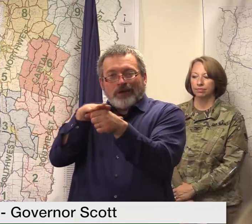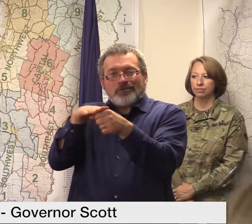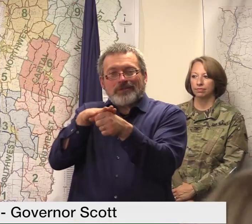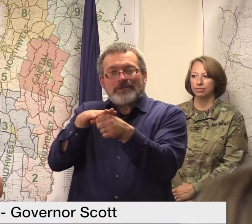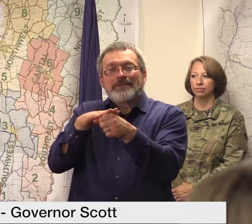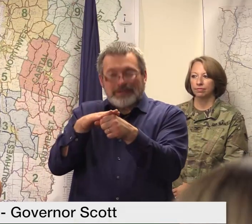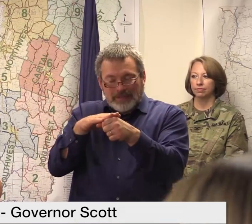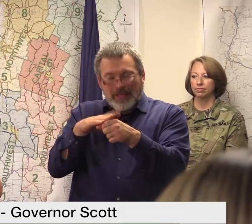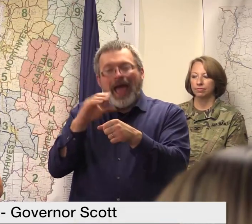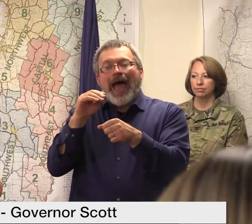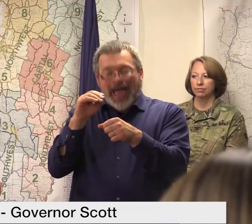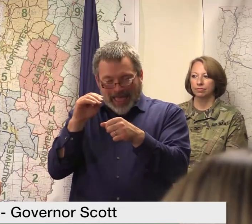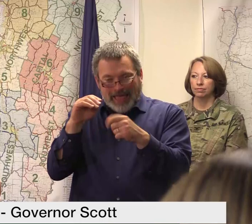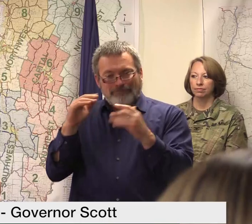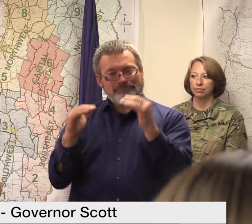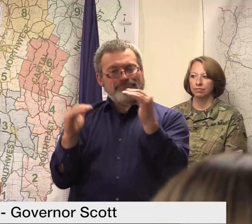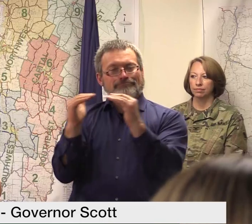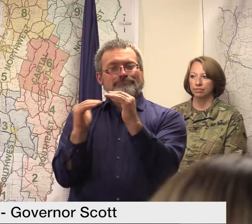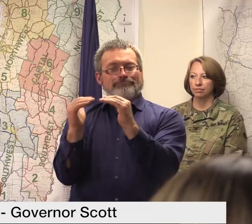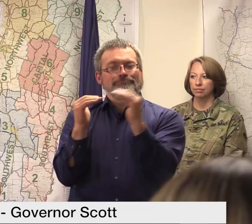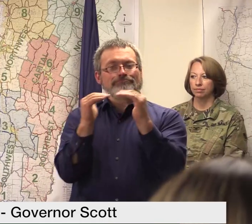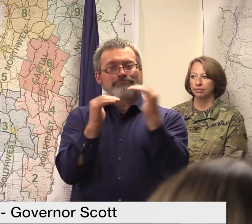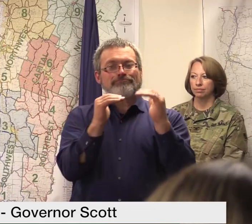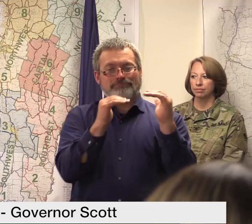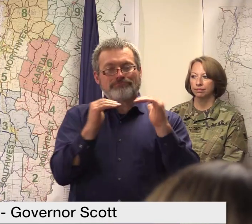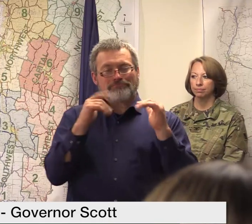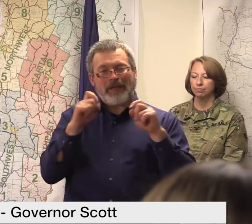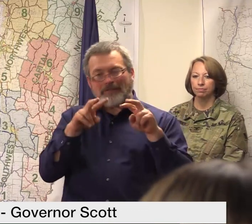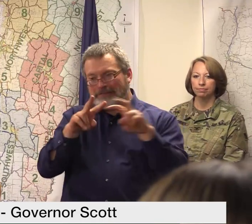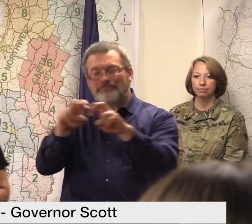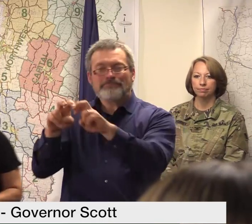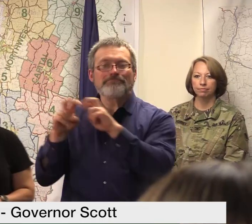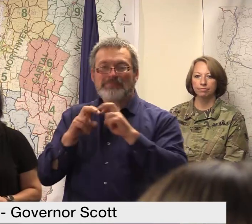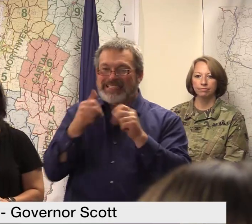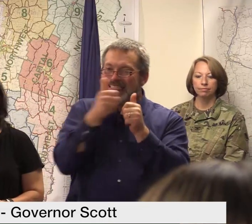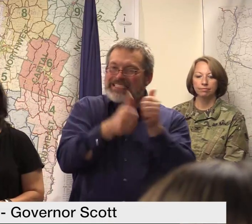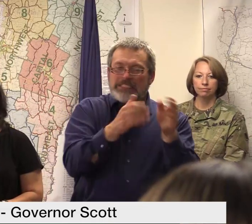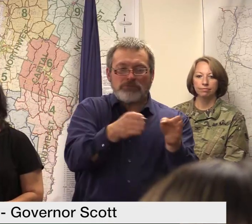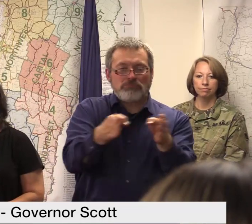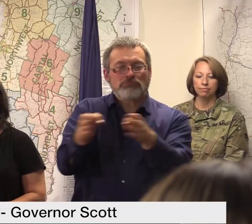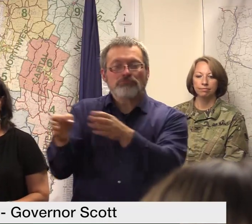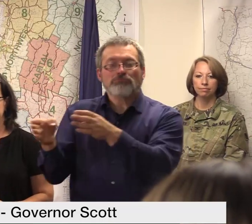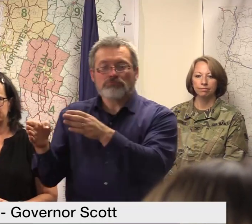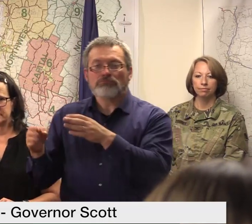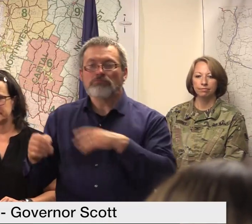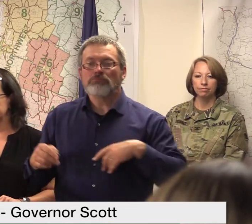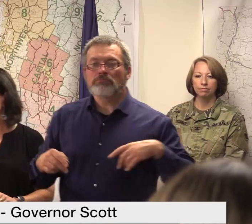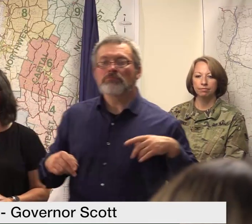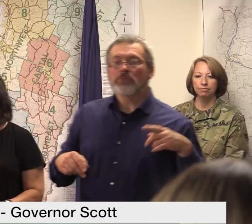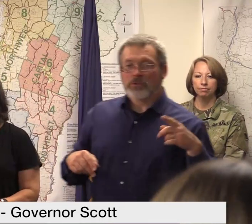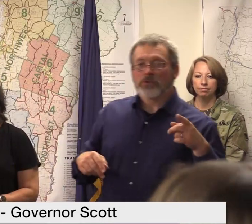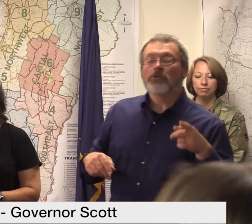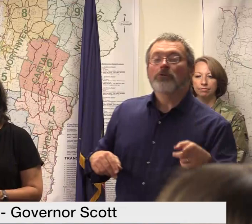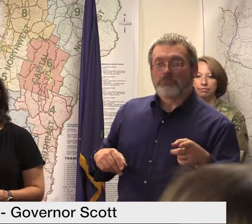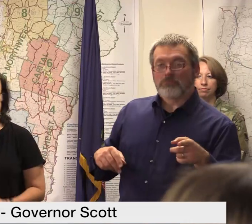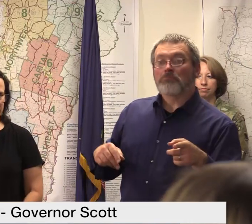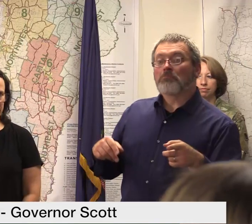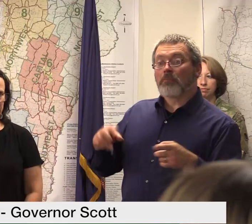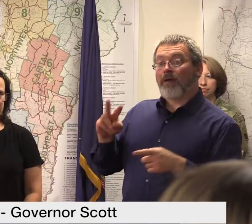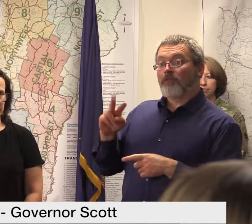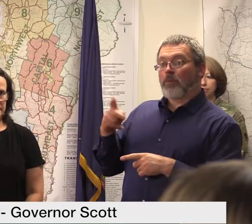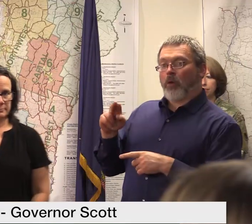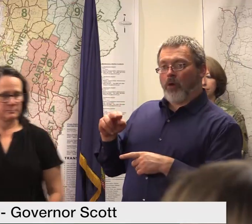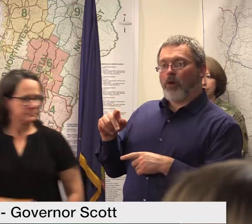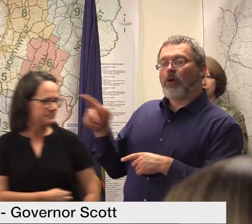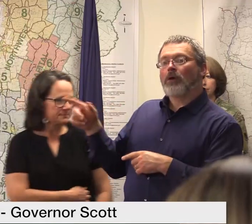for the home the resident is currently in and manufactured homes were brought up